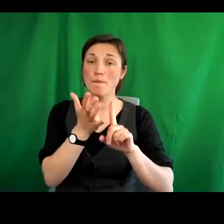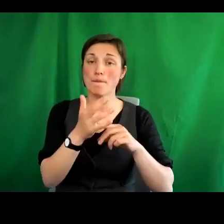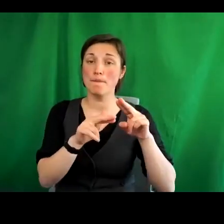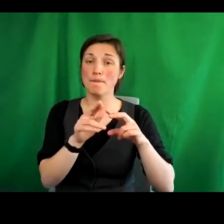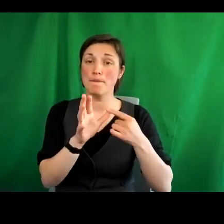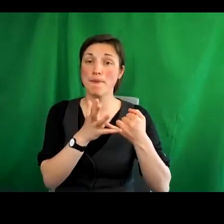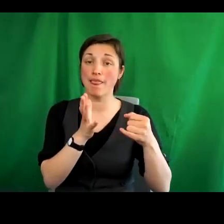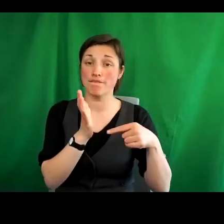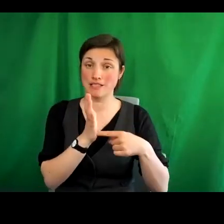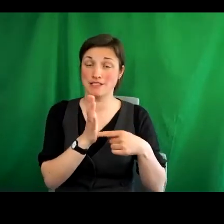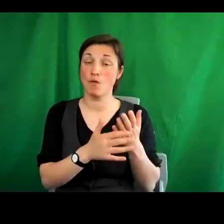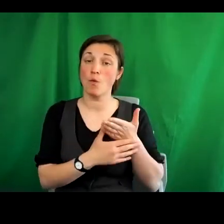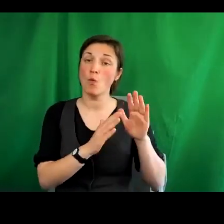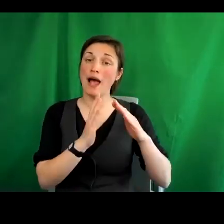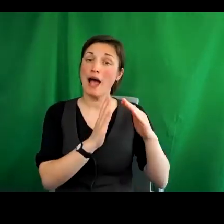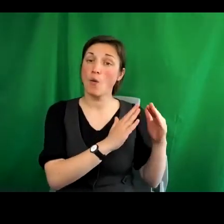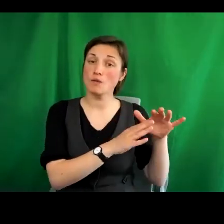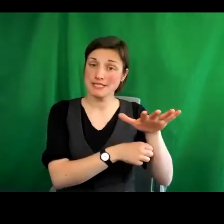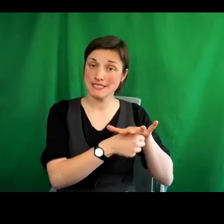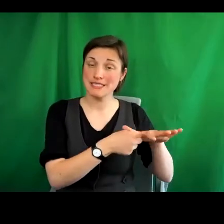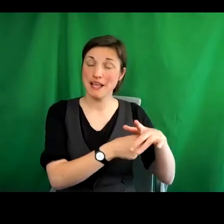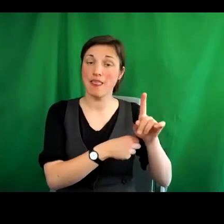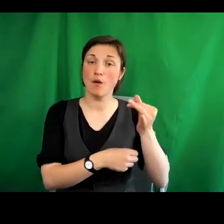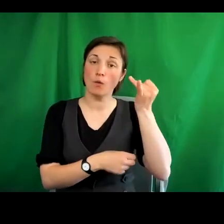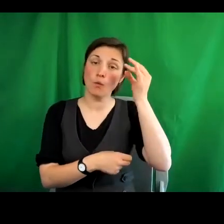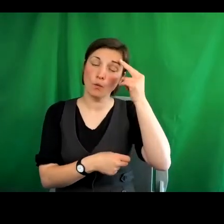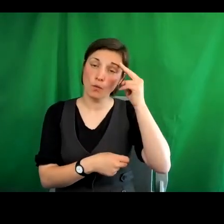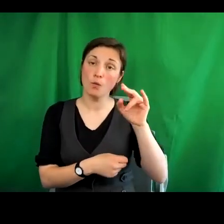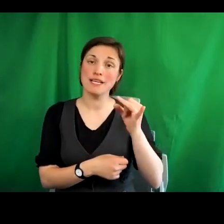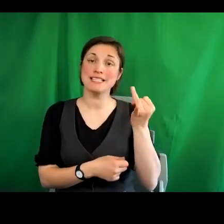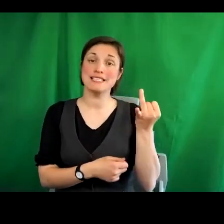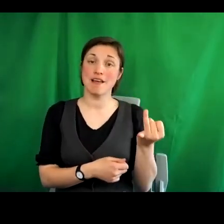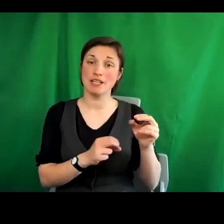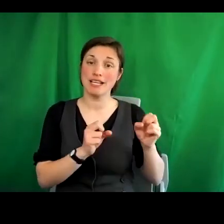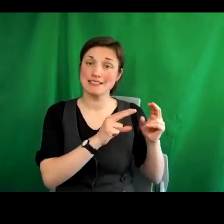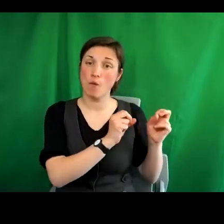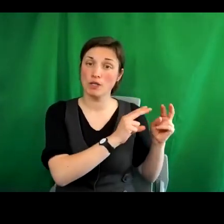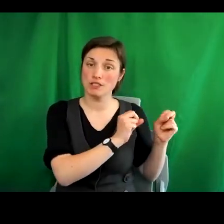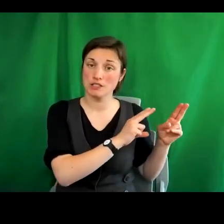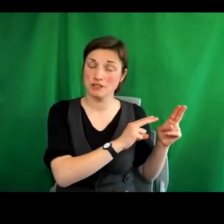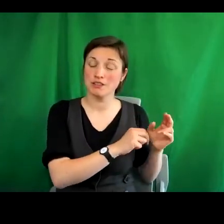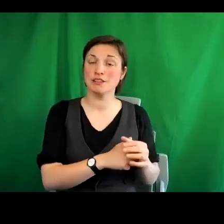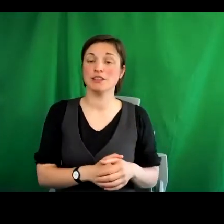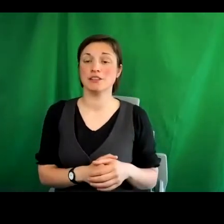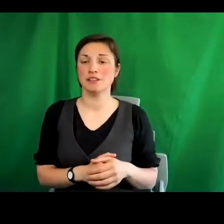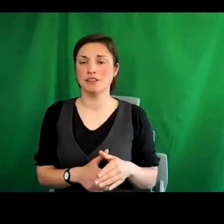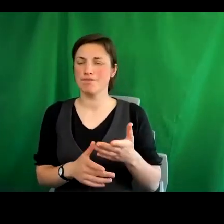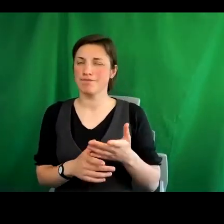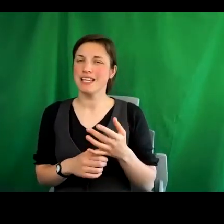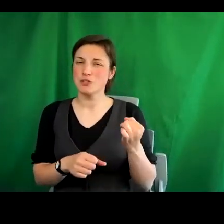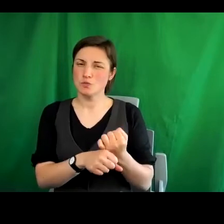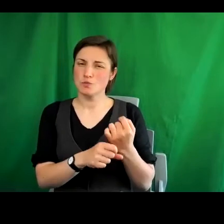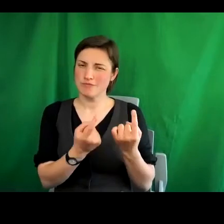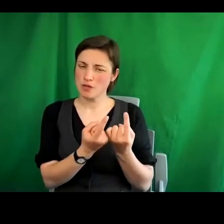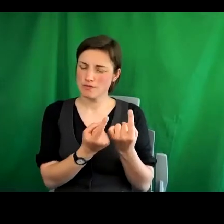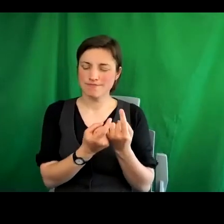the Seven Towers, because very good work's been done there. And you should learn from it and think about doing something in Scotland like that.